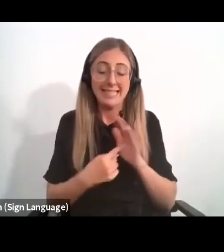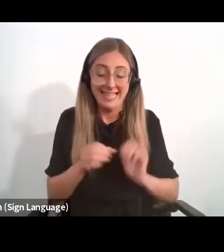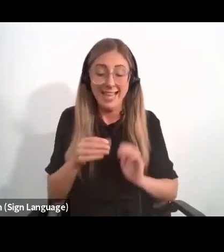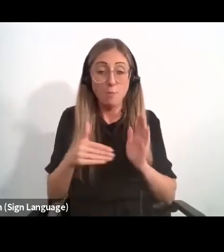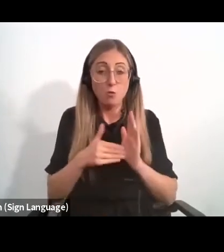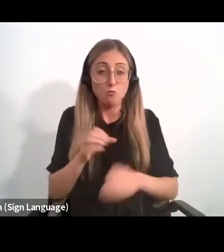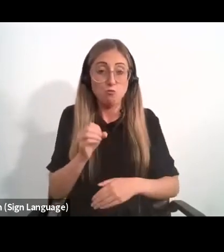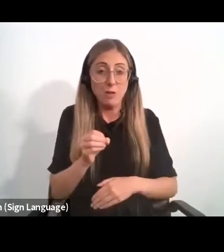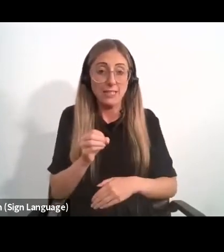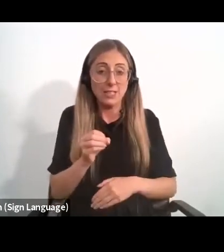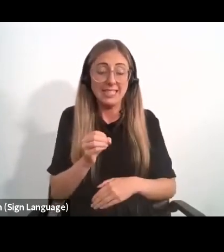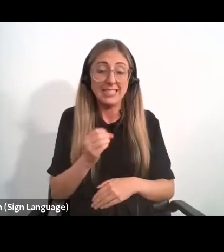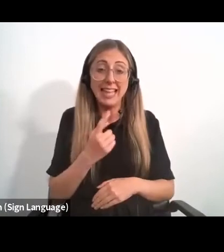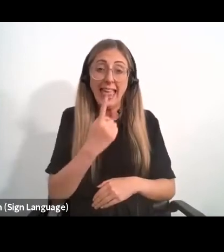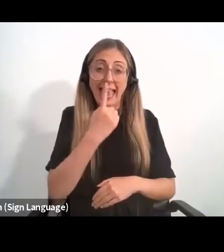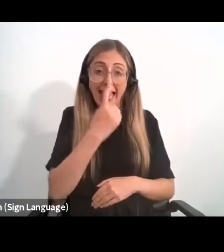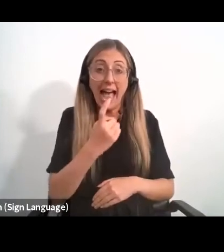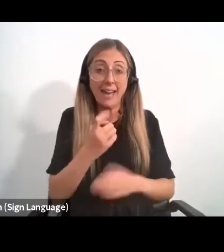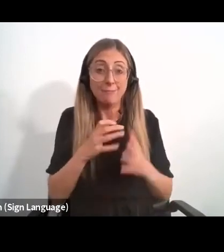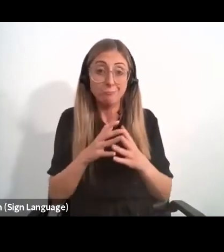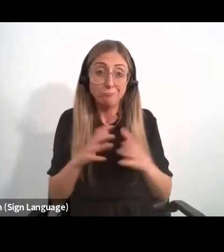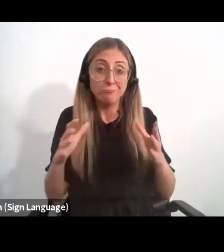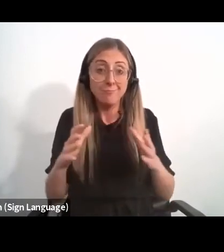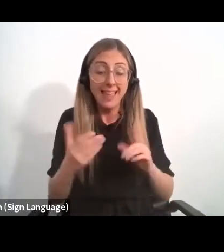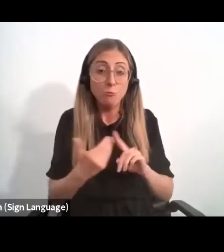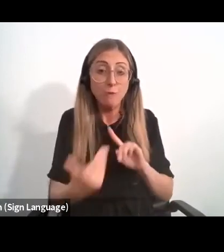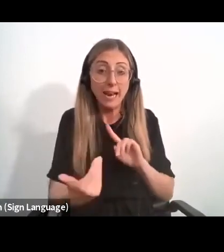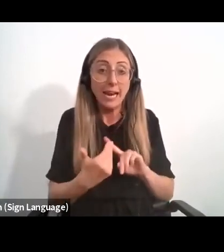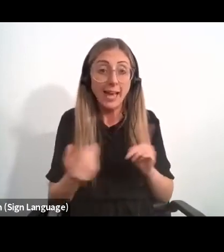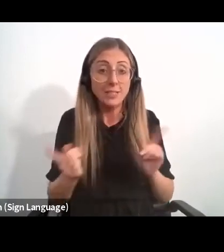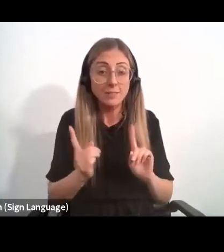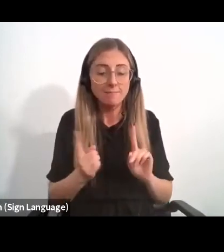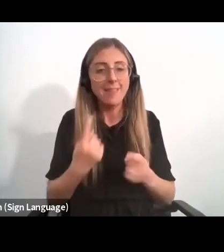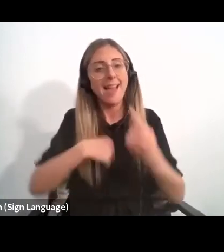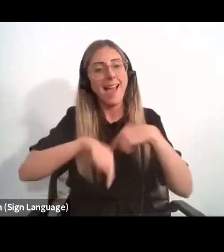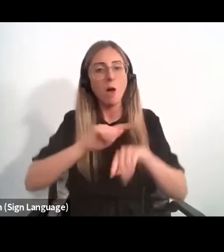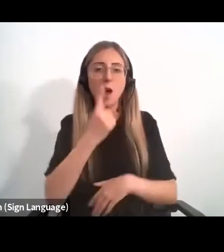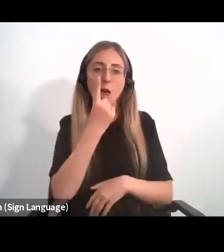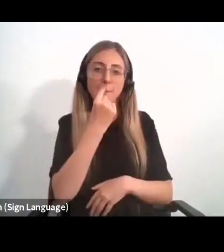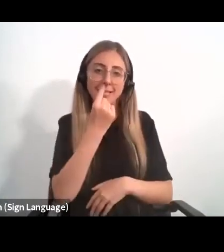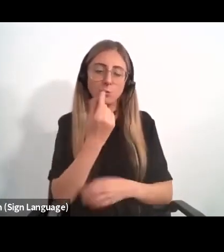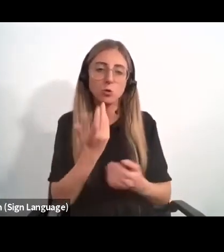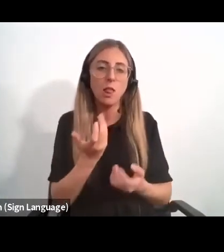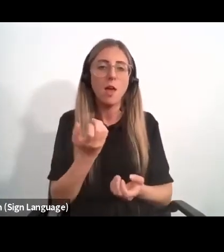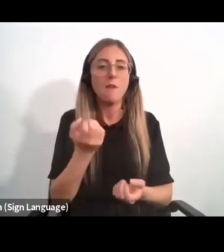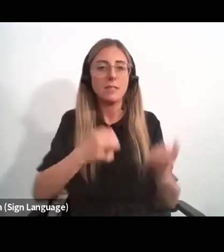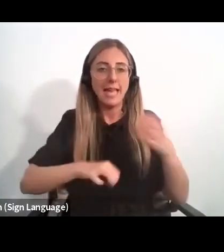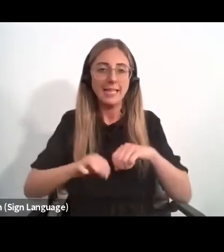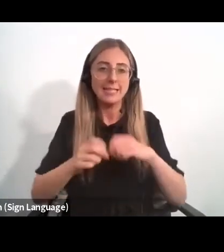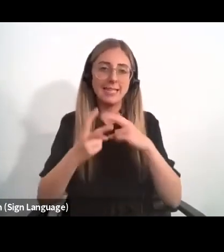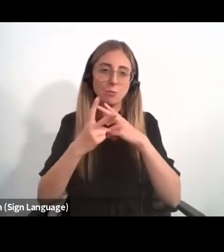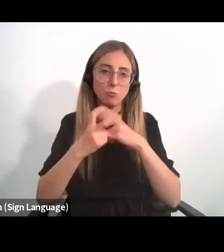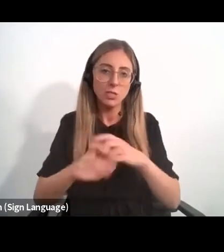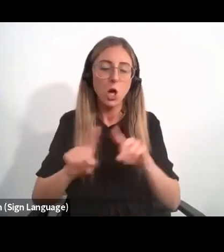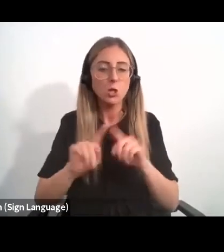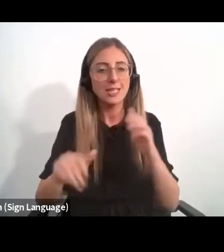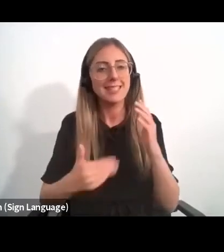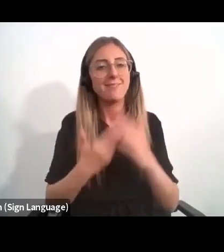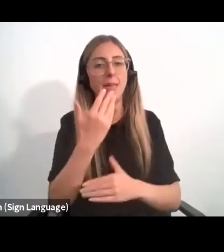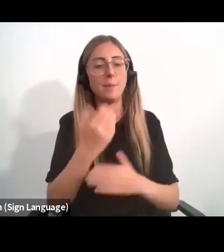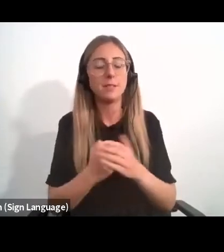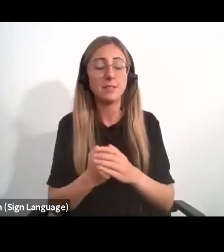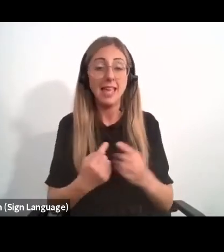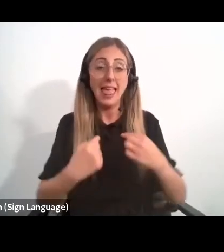can punch above their size by recognizing the potential of scientific research and development. To this end,